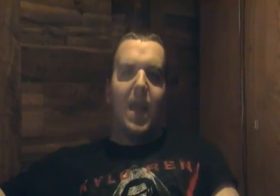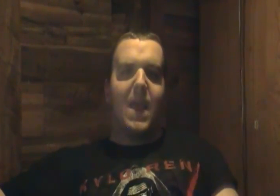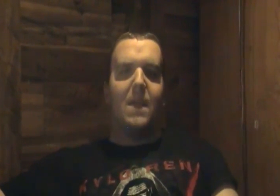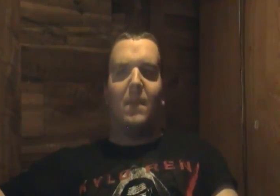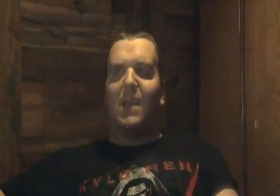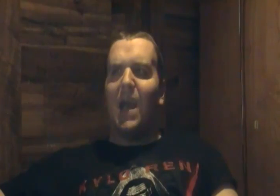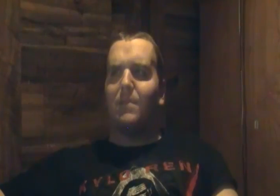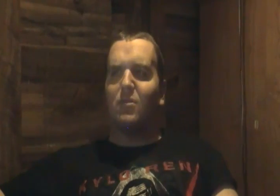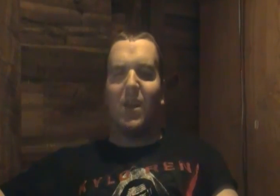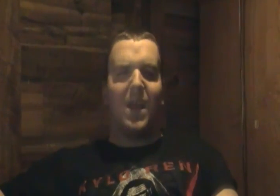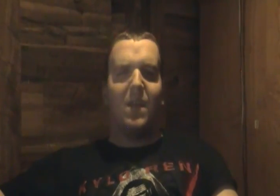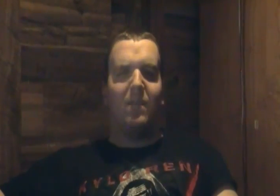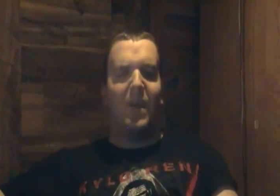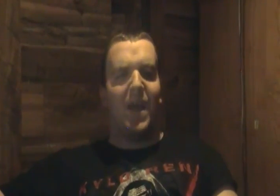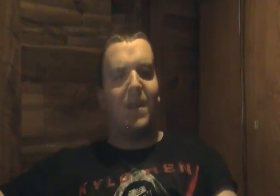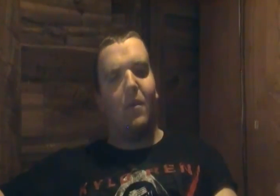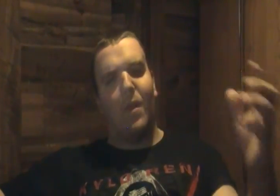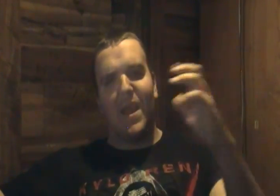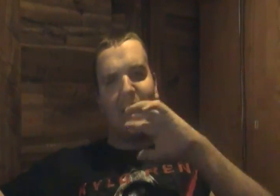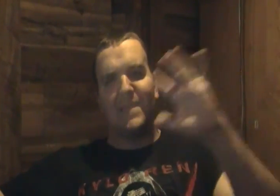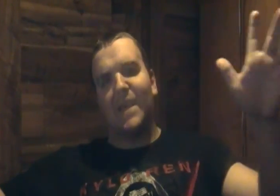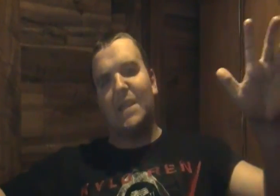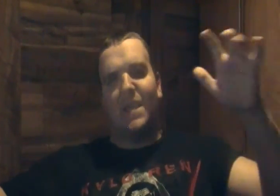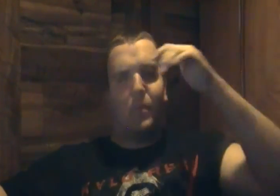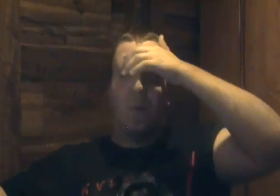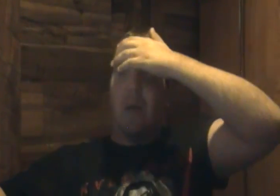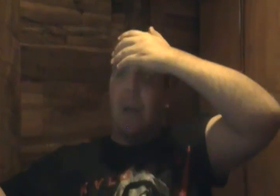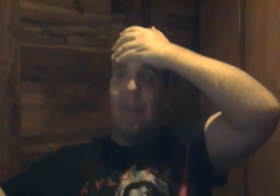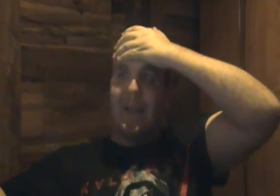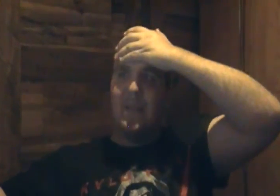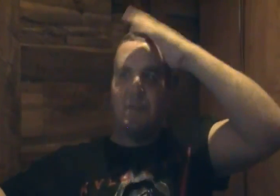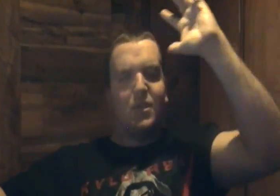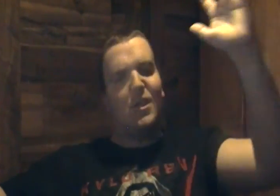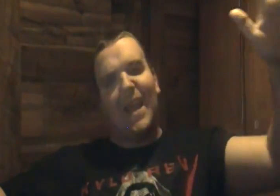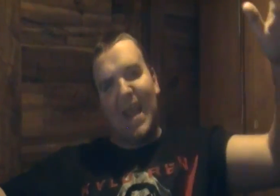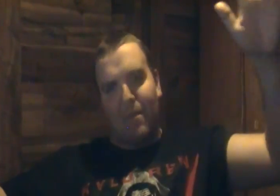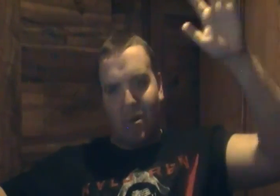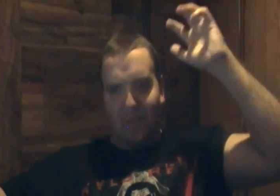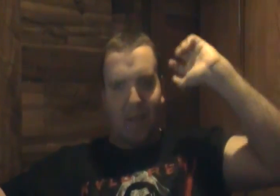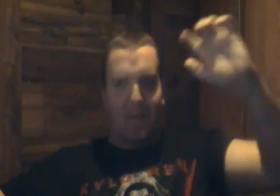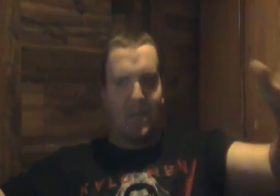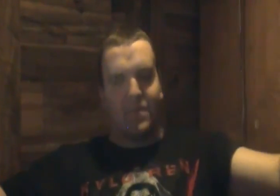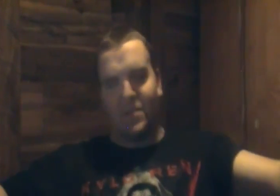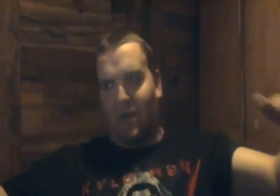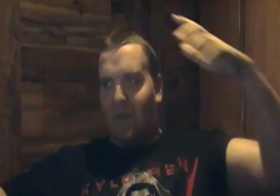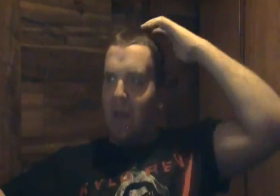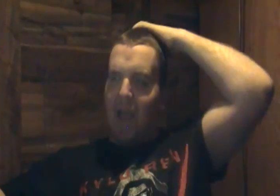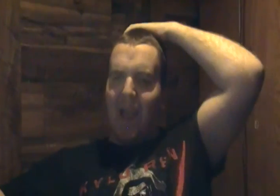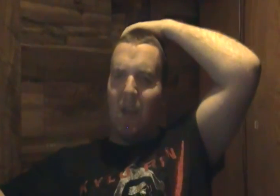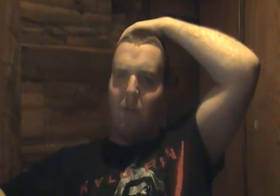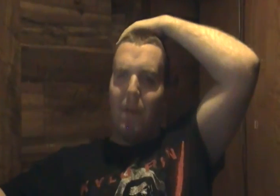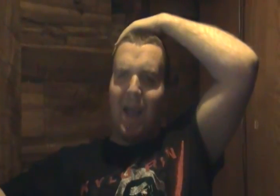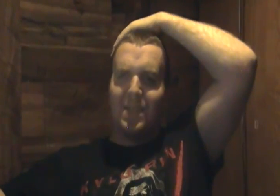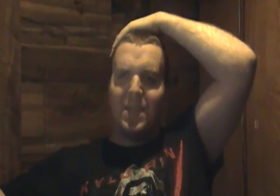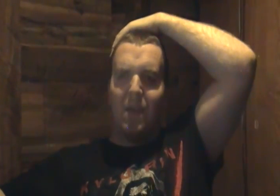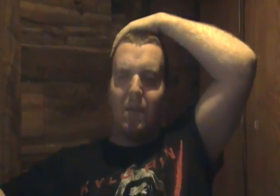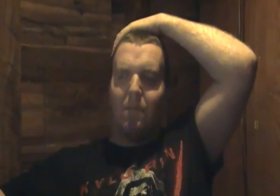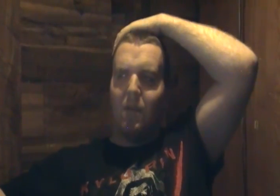and the cops are trying to find a way inside the temple by using jackhammers and all this other stuff and Kurt Pines is telling them